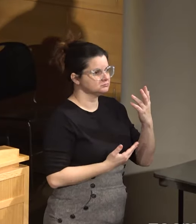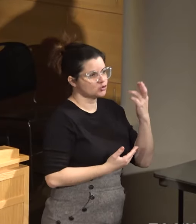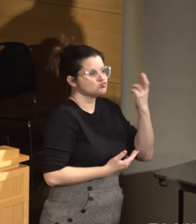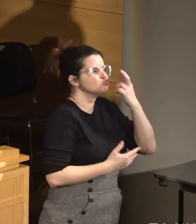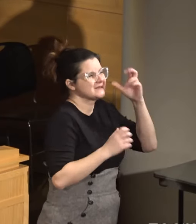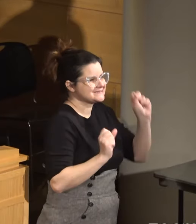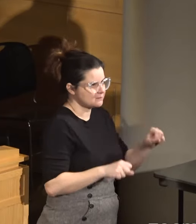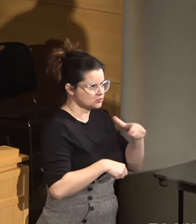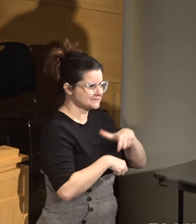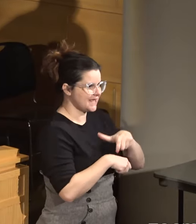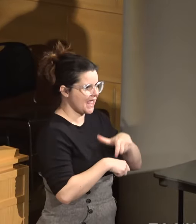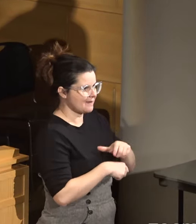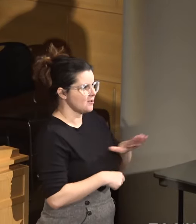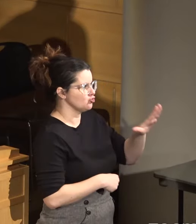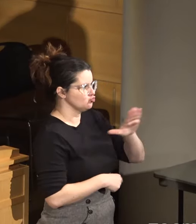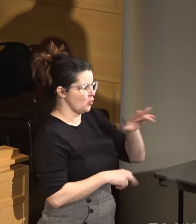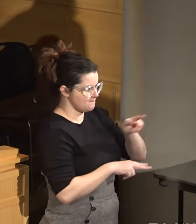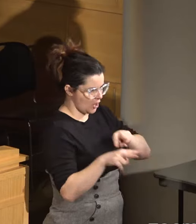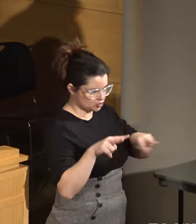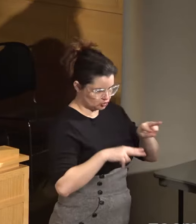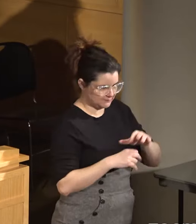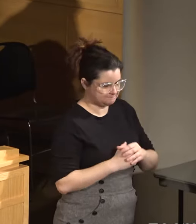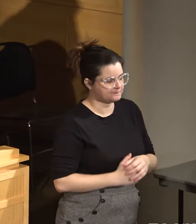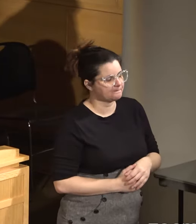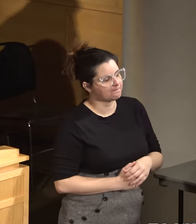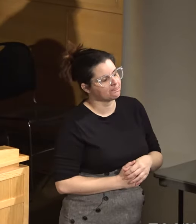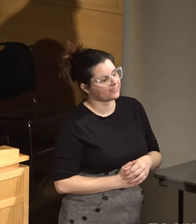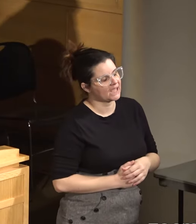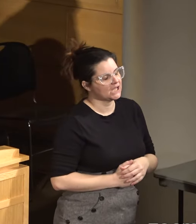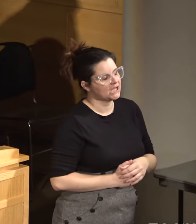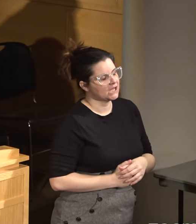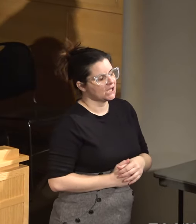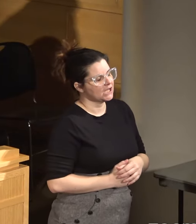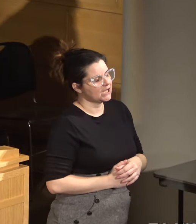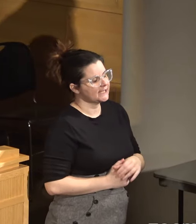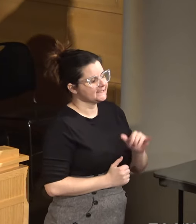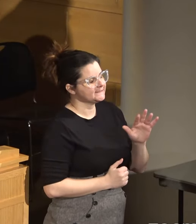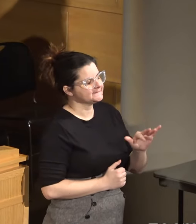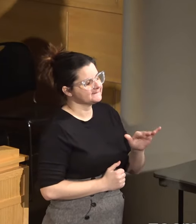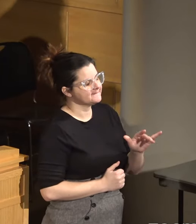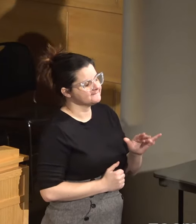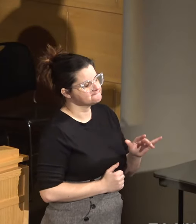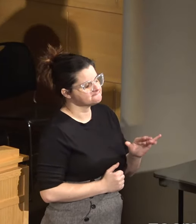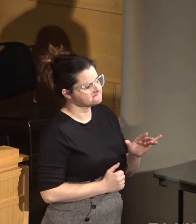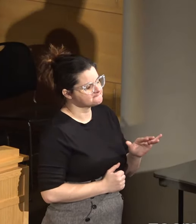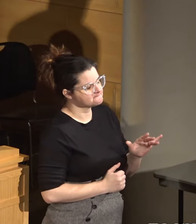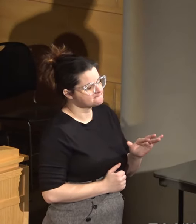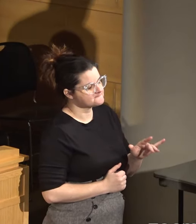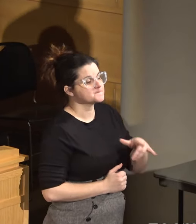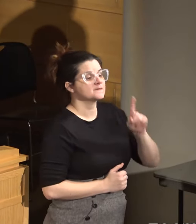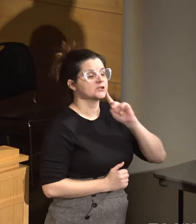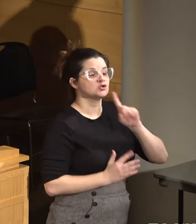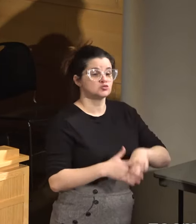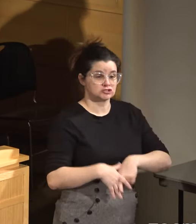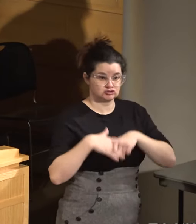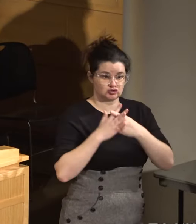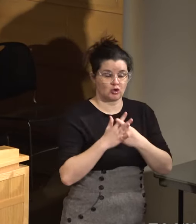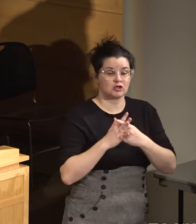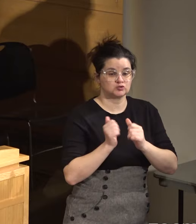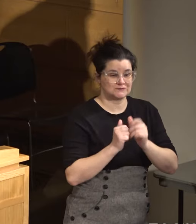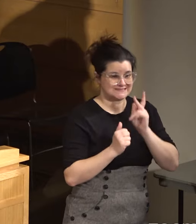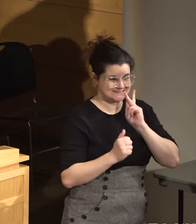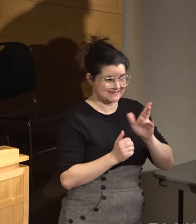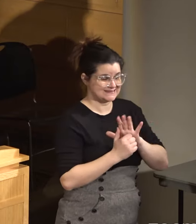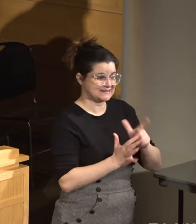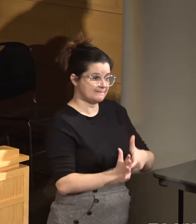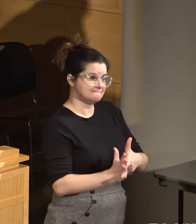under your monitoring, and, you know, you start to see that the